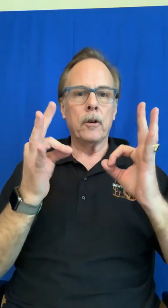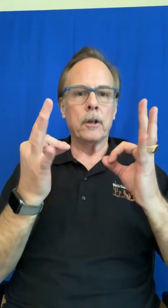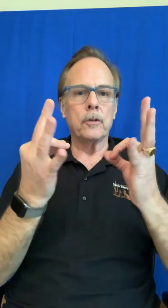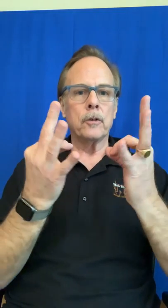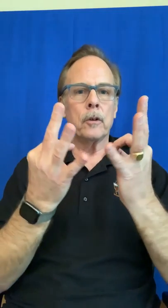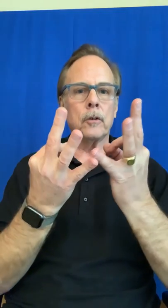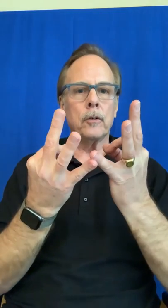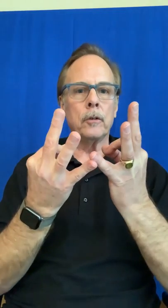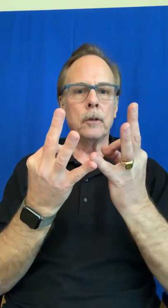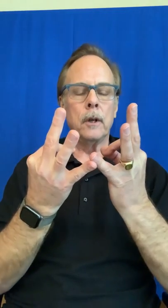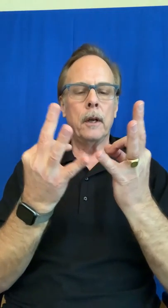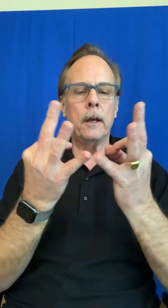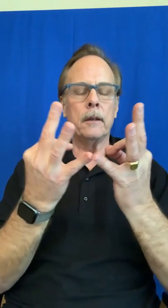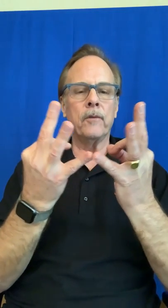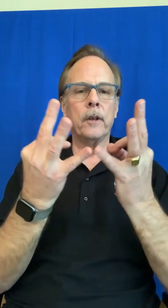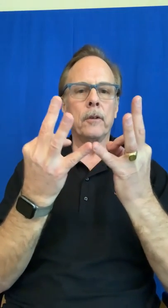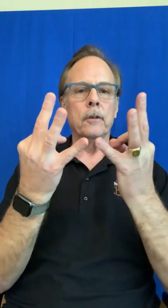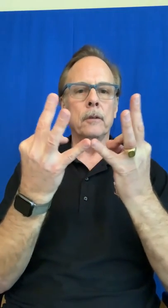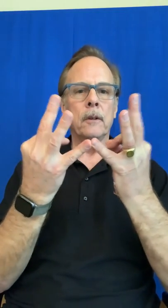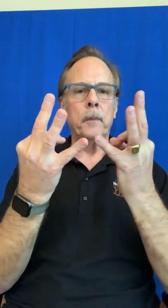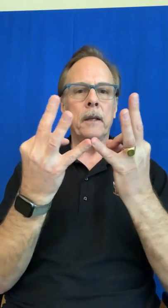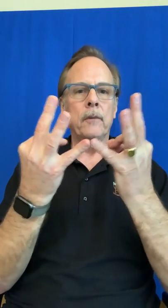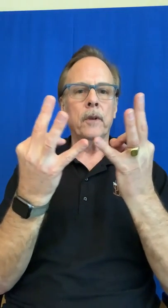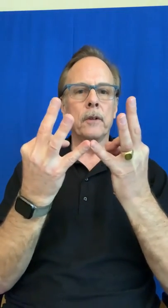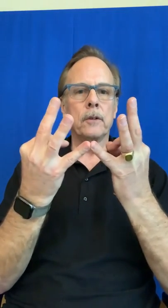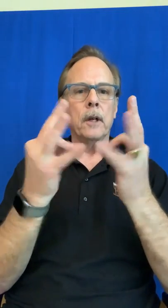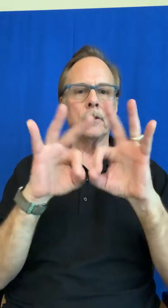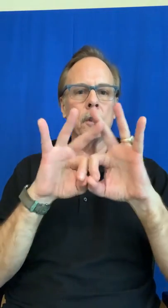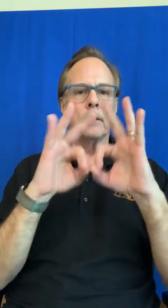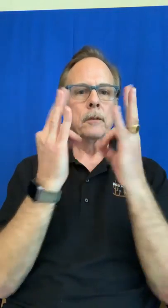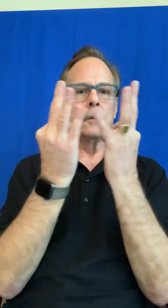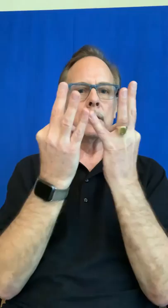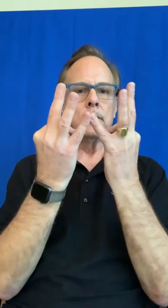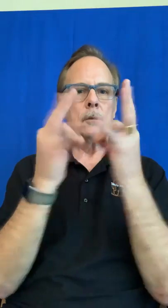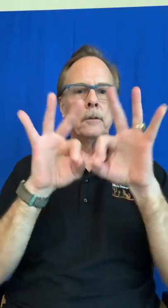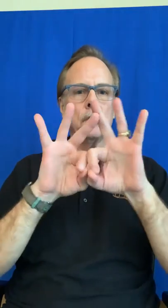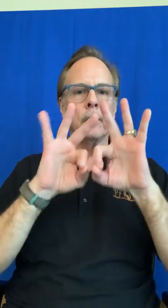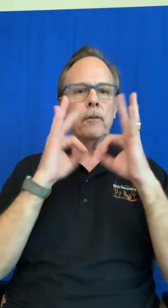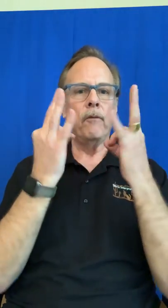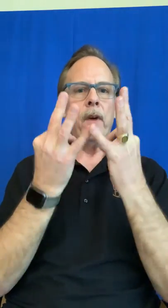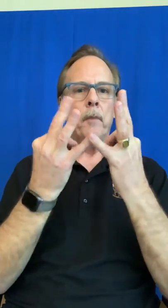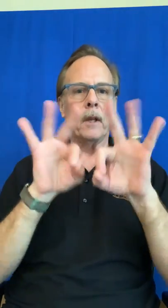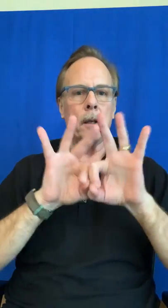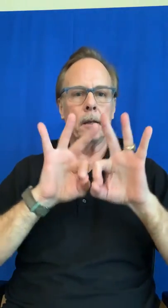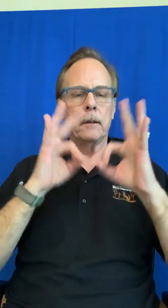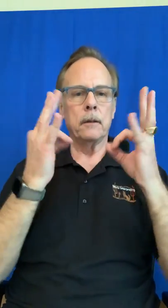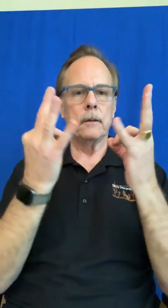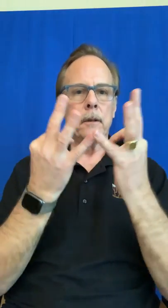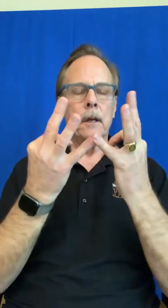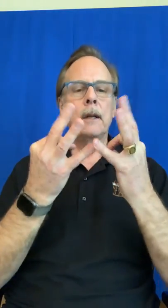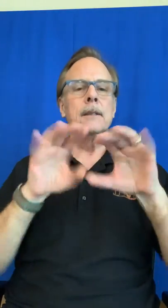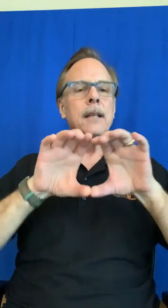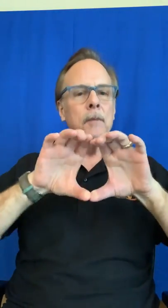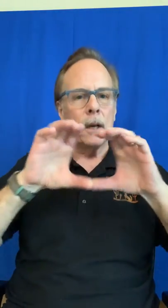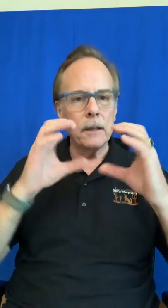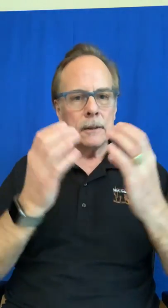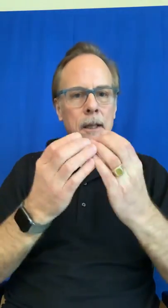in a circle and the finger the pinky fingers touching so family same concept